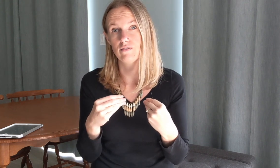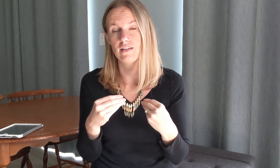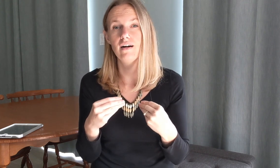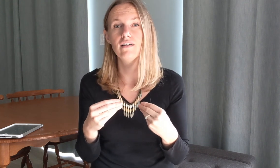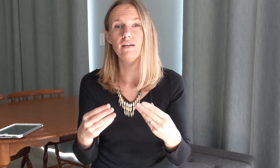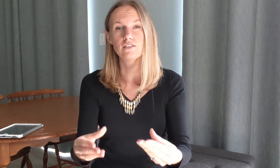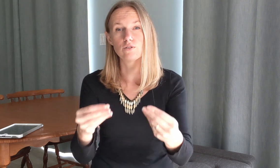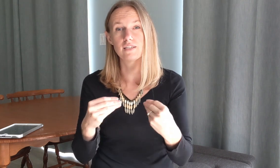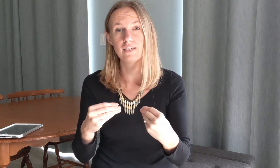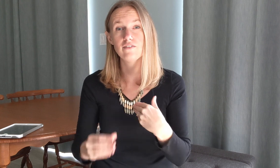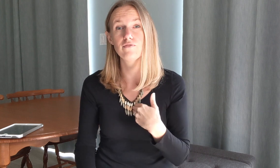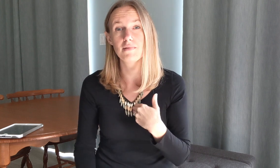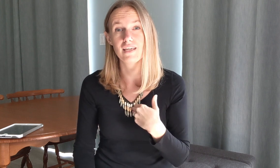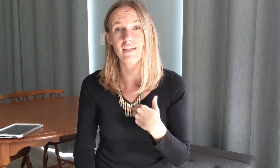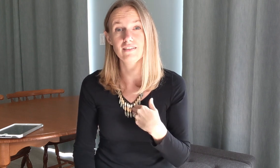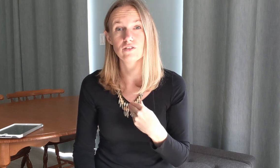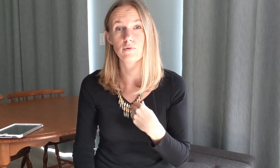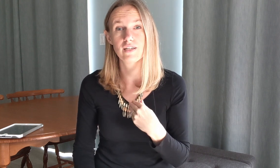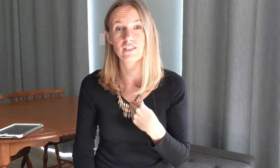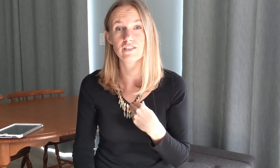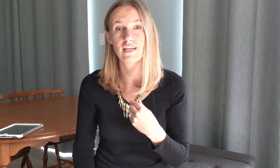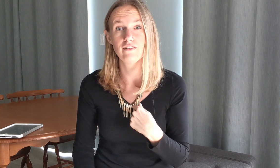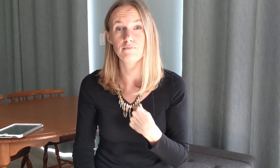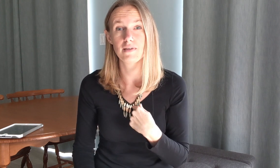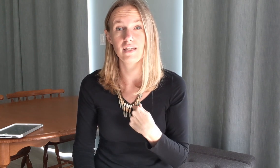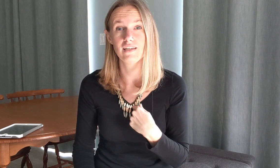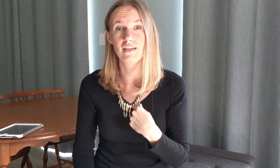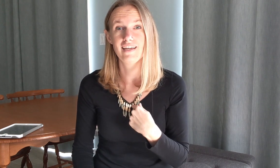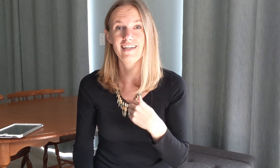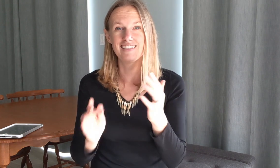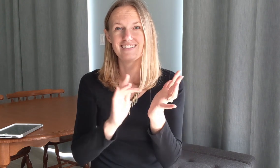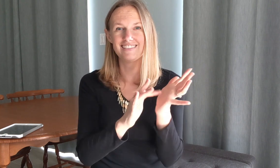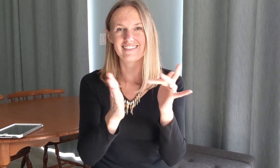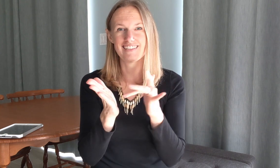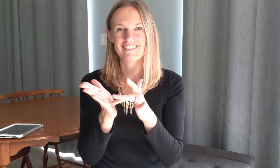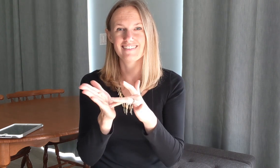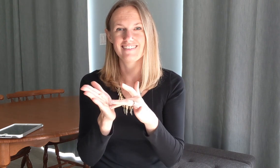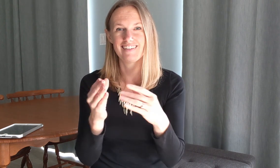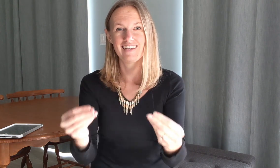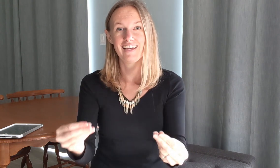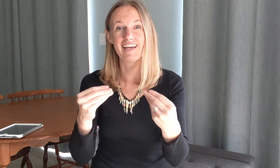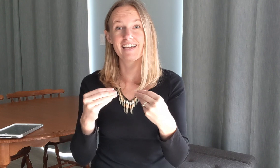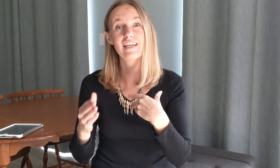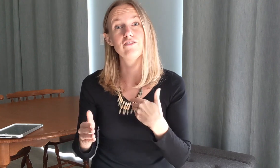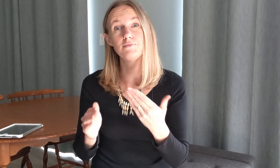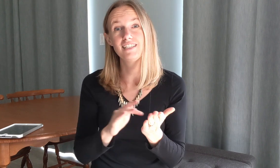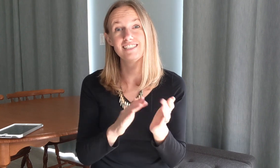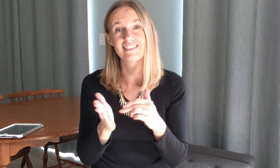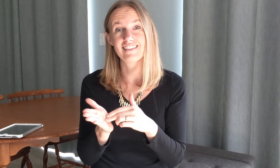song so give me so you're pointing to yourself me Jesus give me Jesus